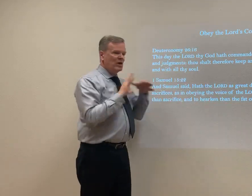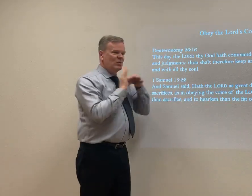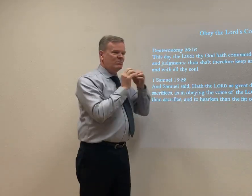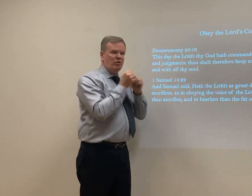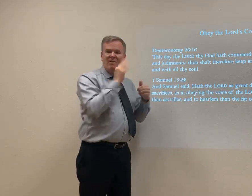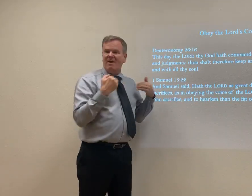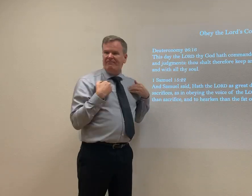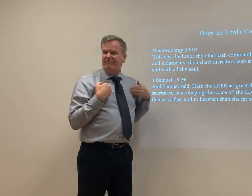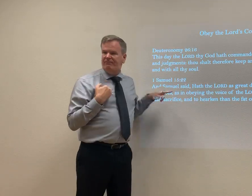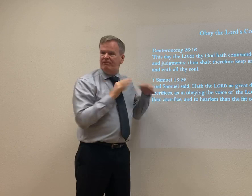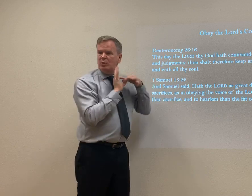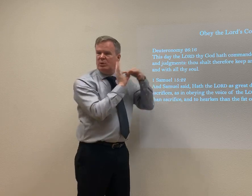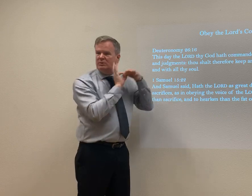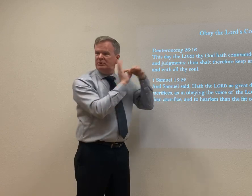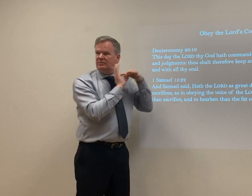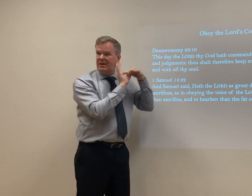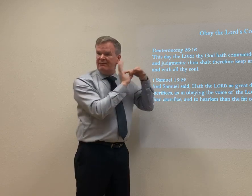here. He's got a relationship with God.